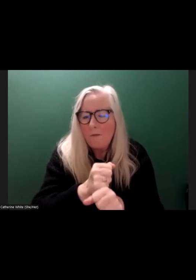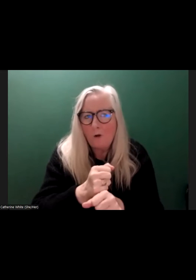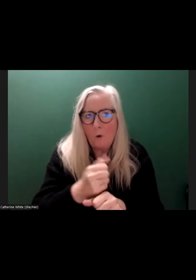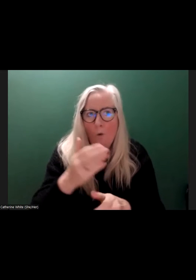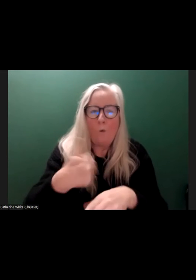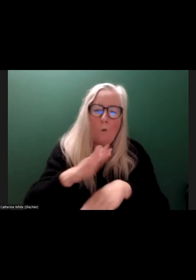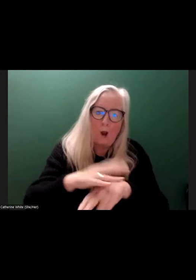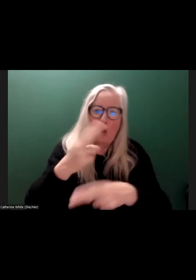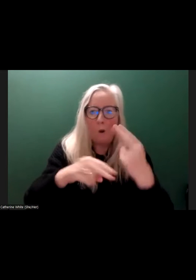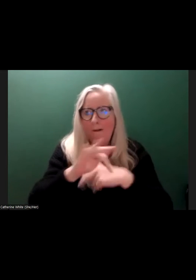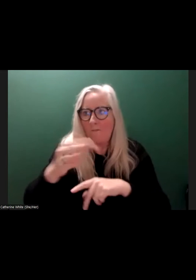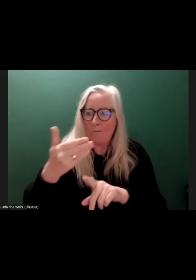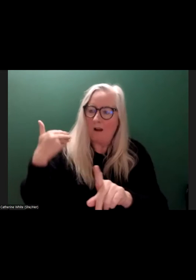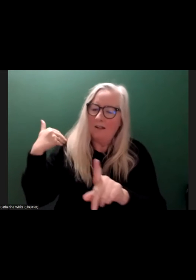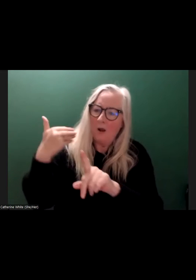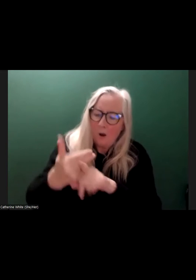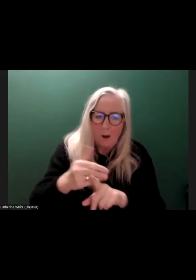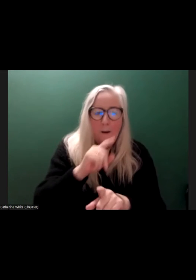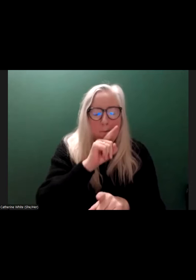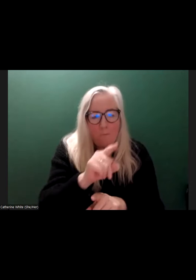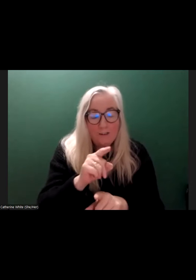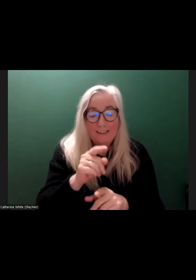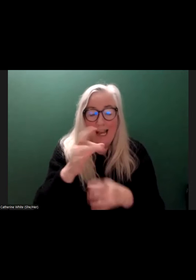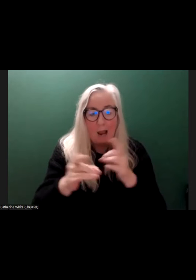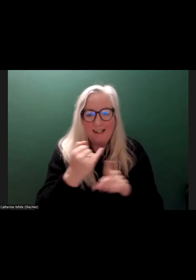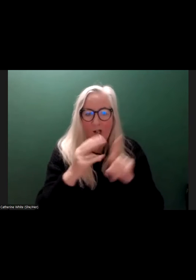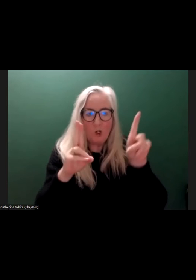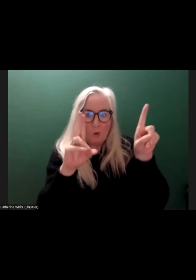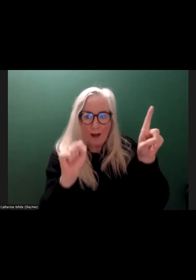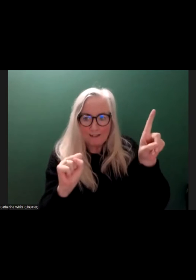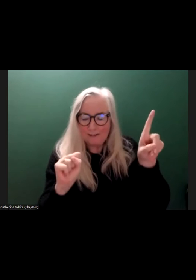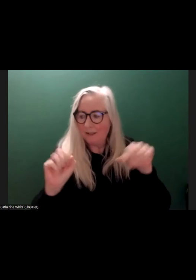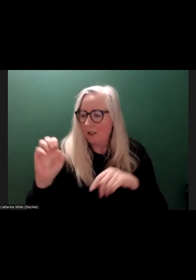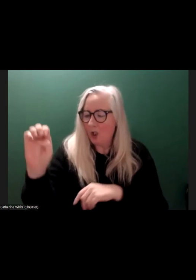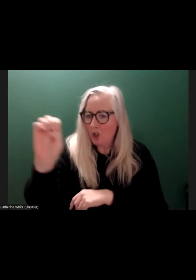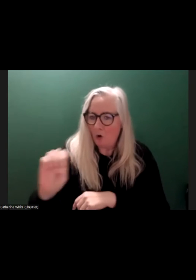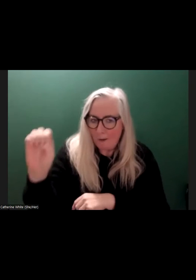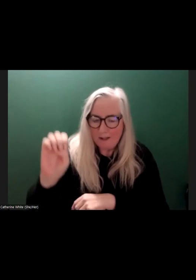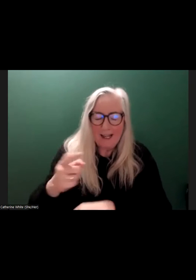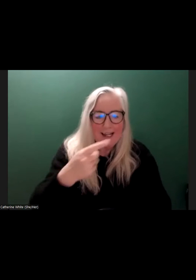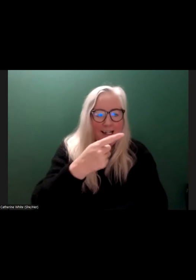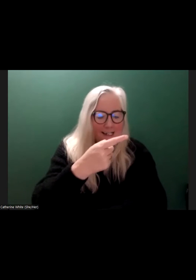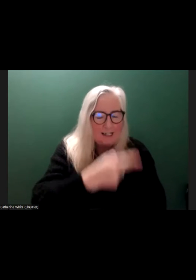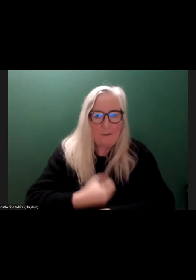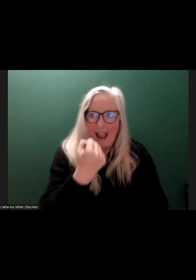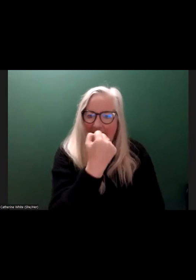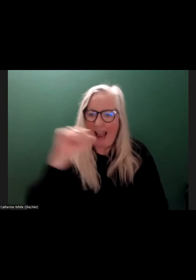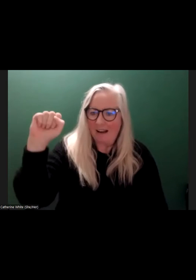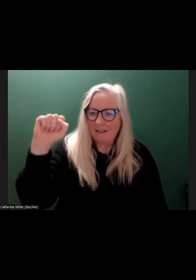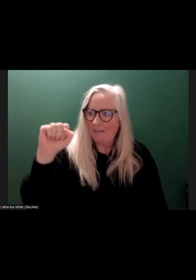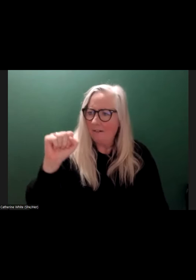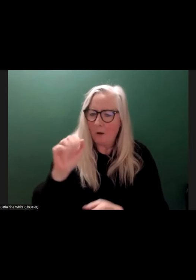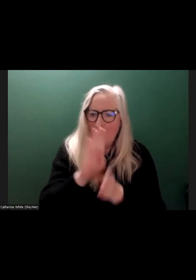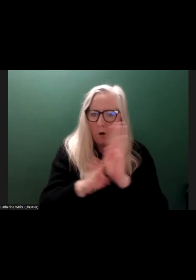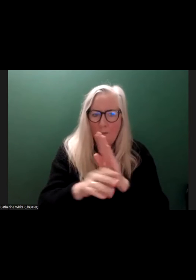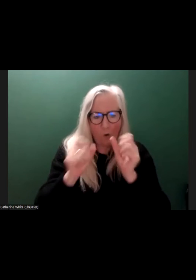but it seemed to happen conjunctionally in the US as also in Europe. And it was disabled activists were becoming more aware of their role in society.